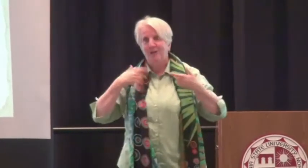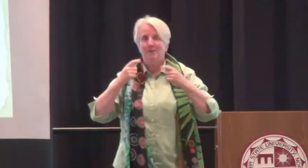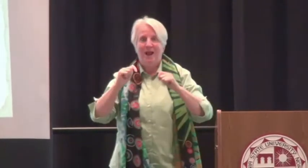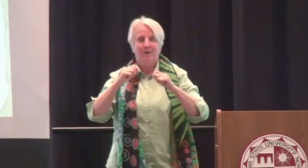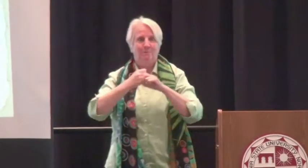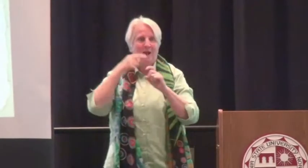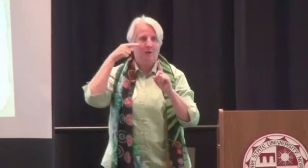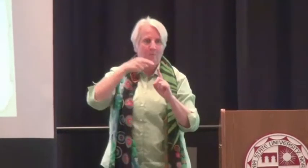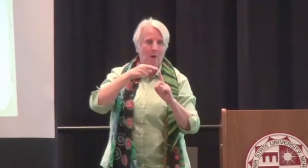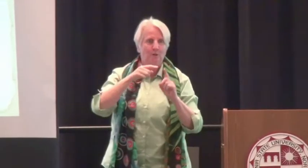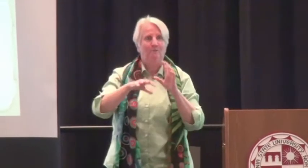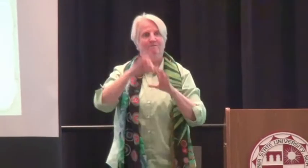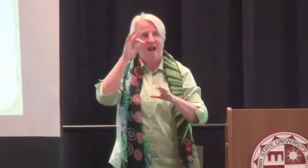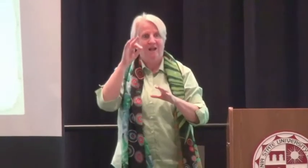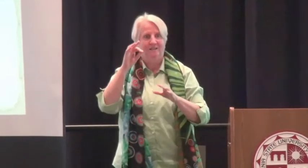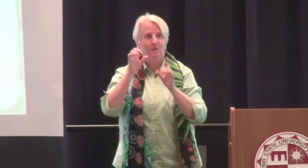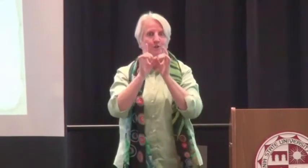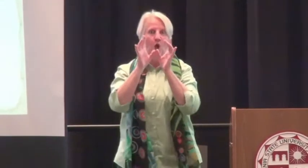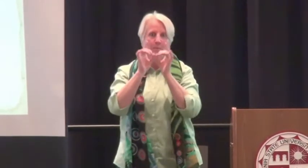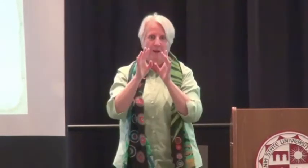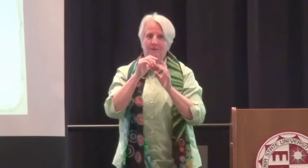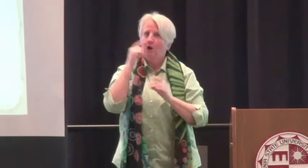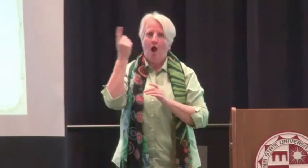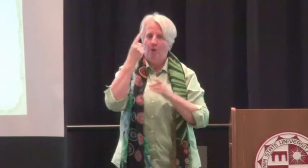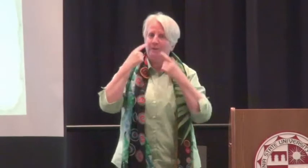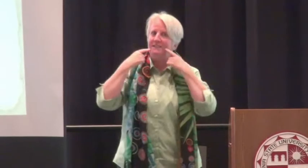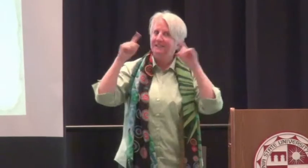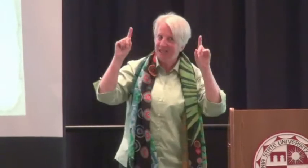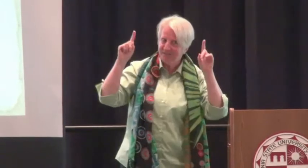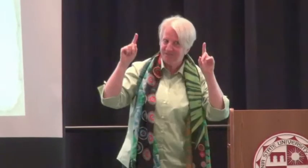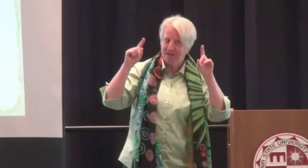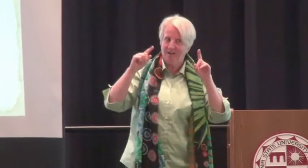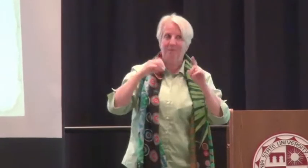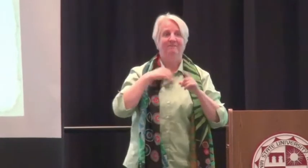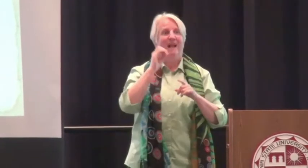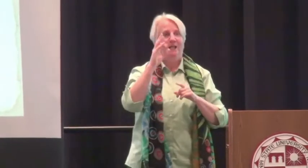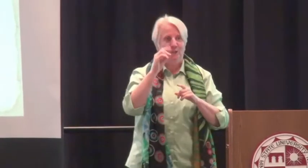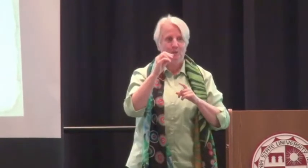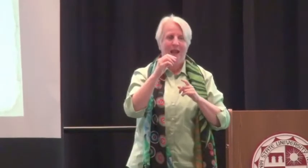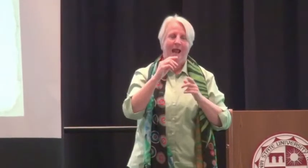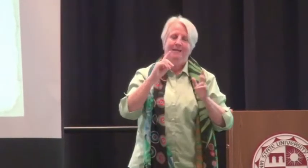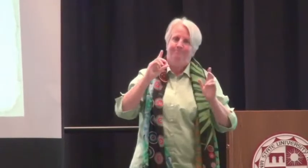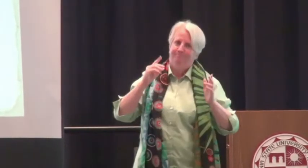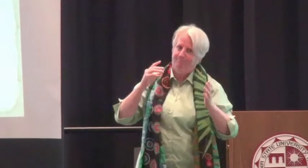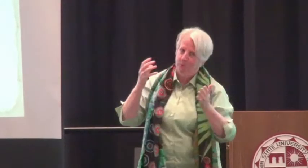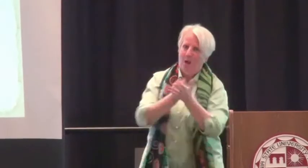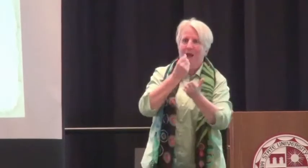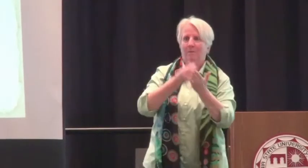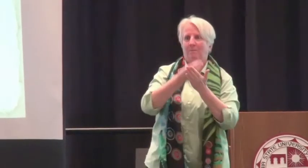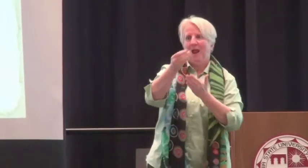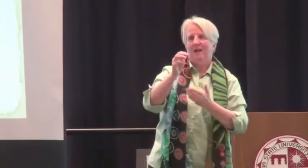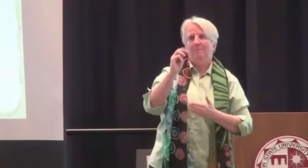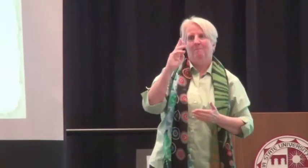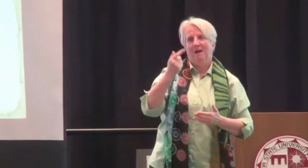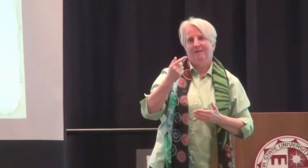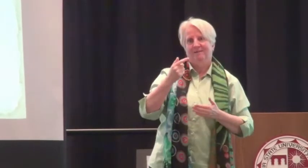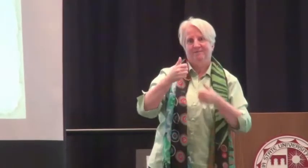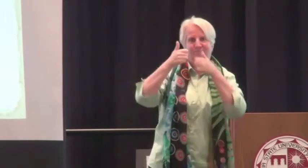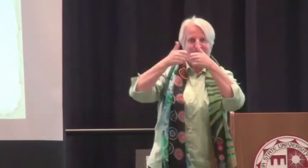You know, travel a lot and I've always made it a point to find a Starbucks cup. I'm not always successful, but to